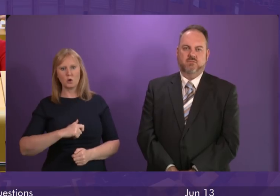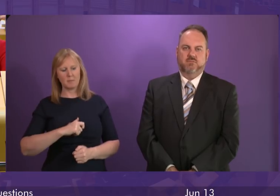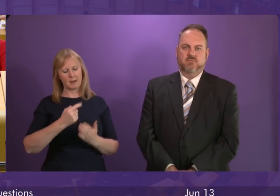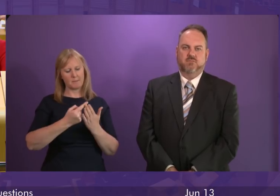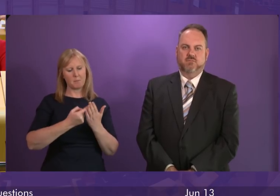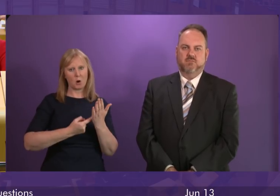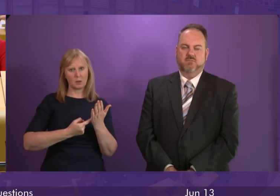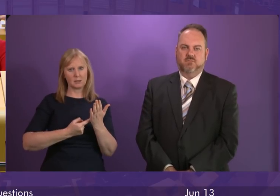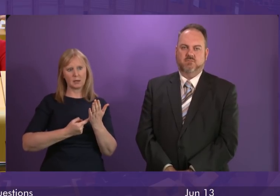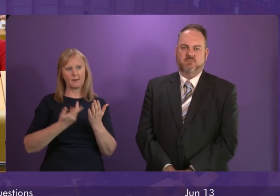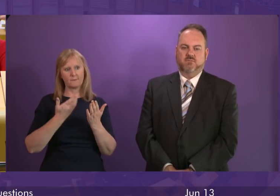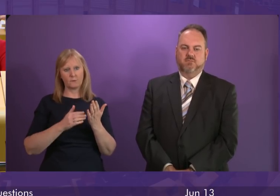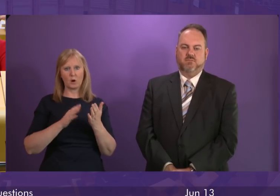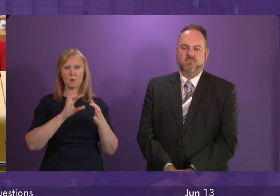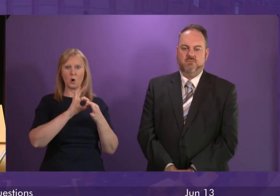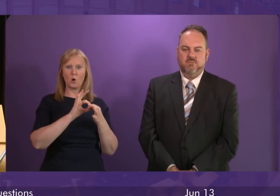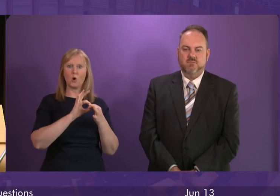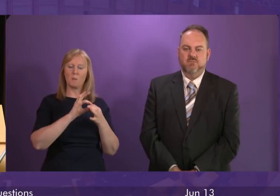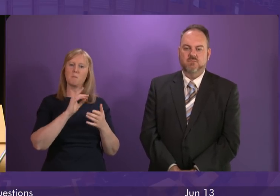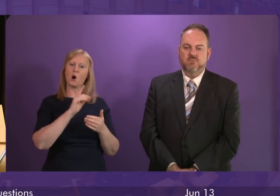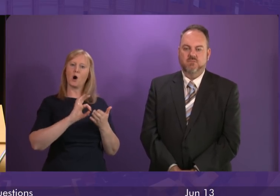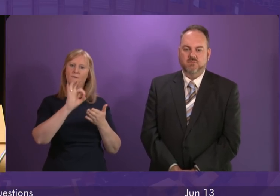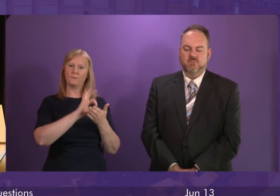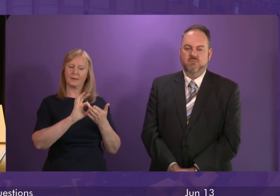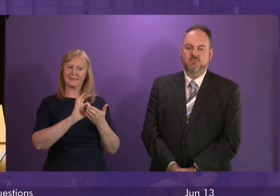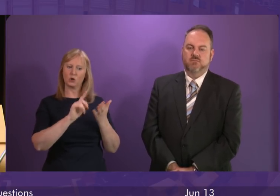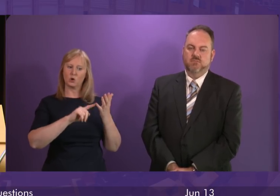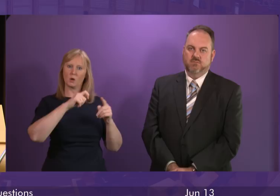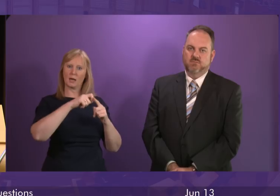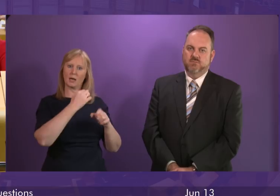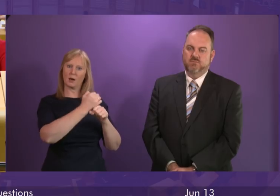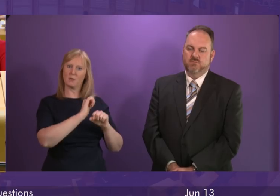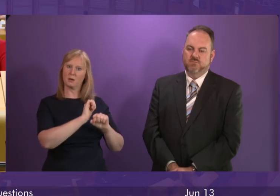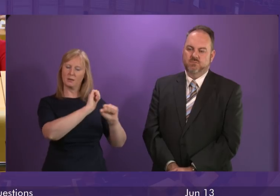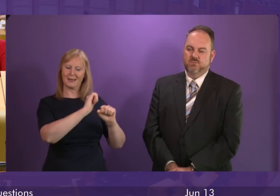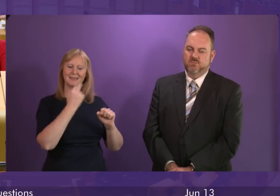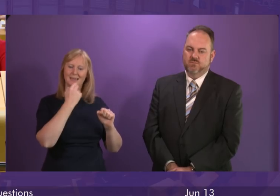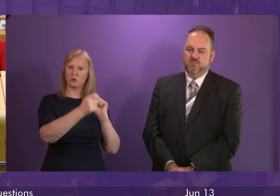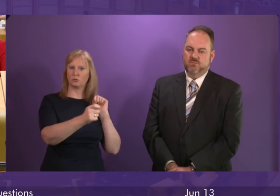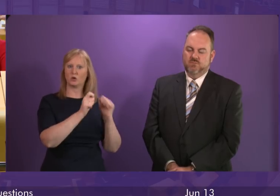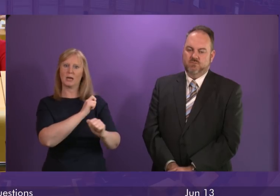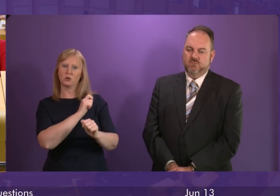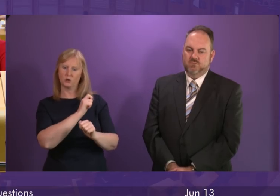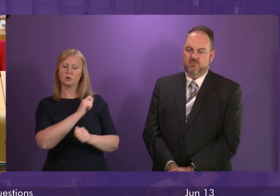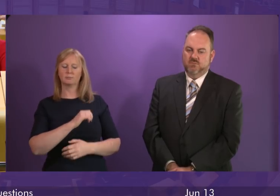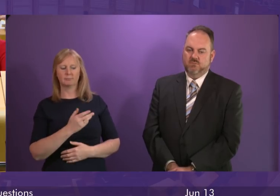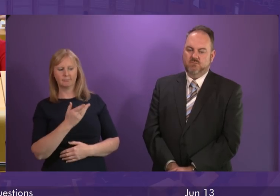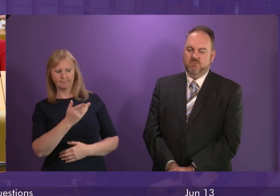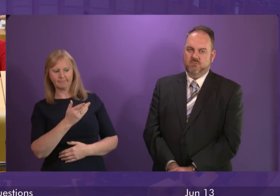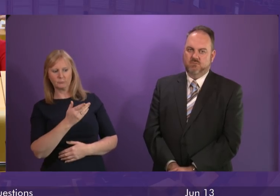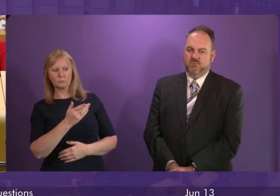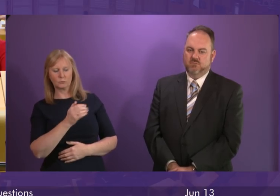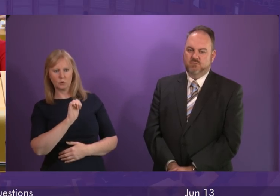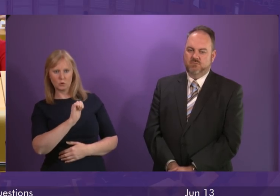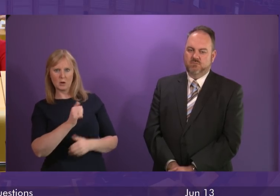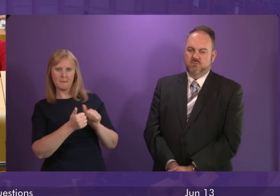pursued by the Home Office and the UK Government. That's what needs to change. And perhaps Ruth Davidson, given her partnership at the